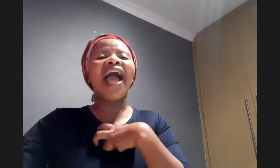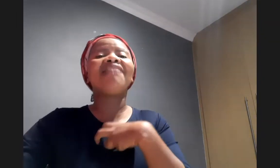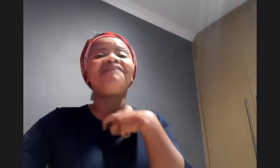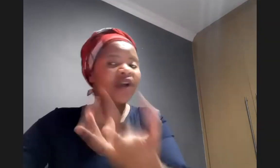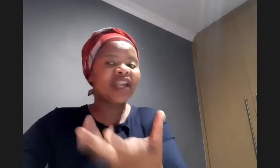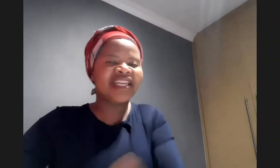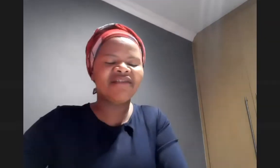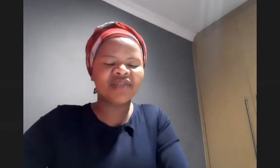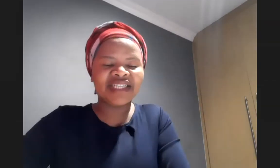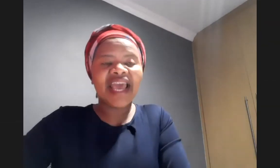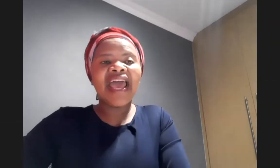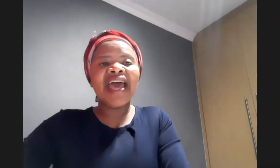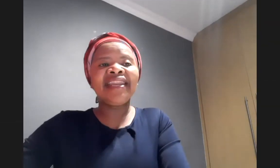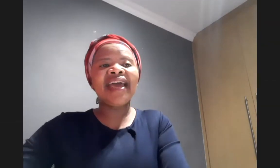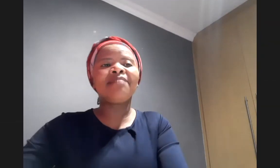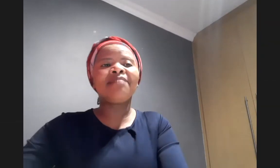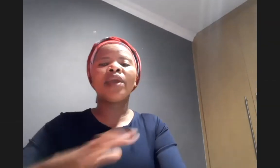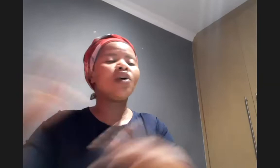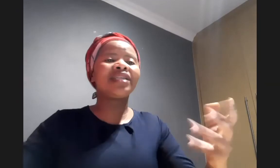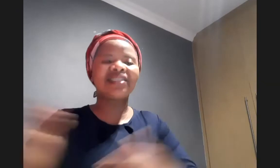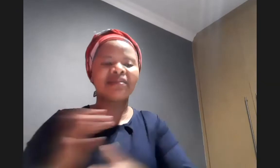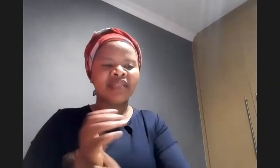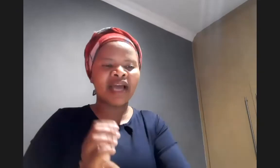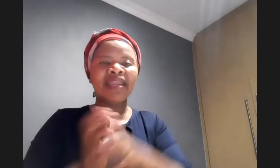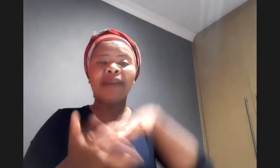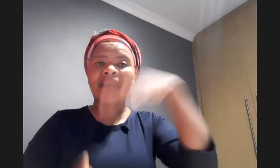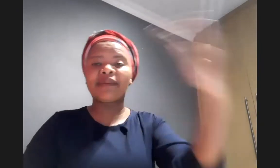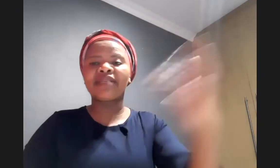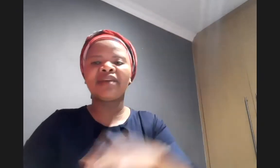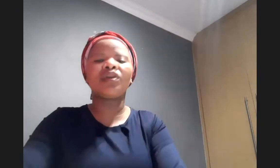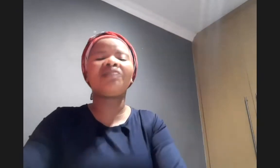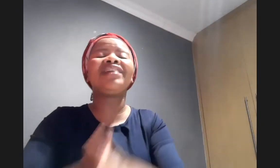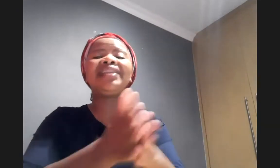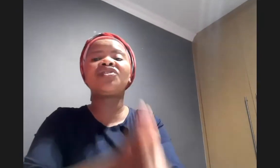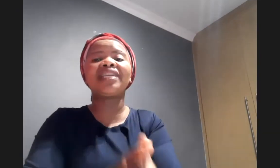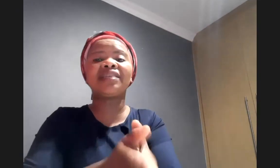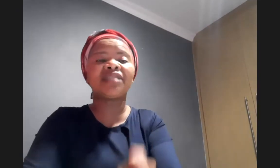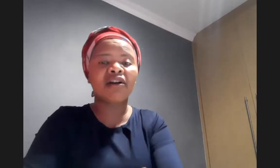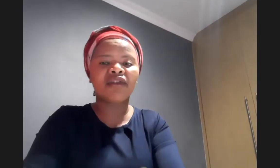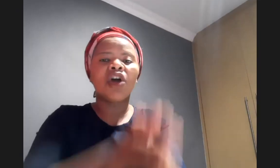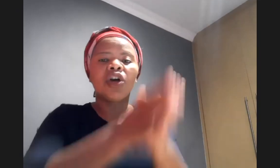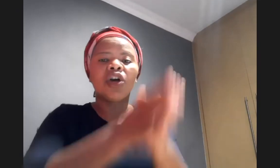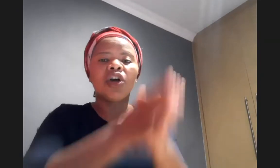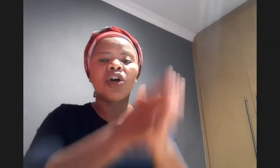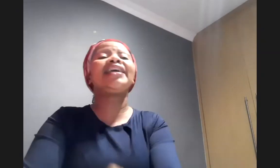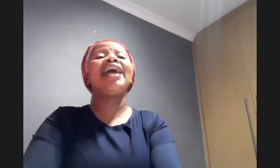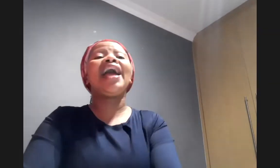i fallen in love with it and and we know this is there are many parables in matthew 25 it is jesus himself talking